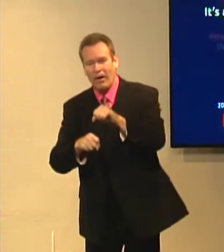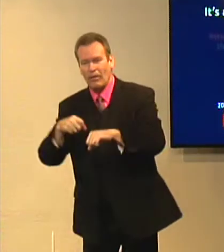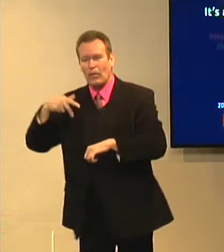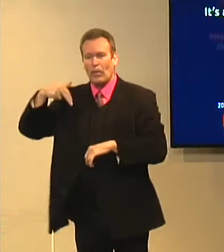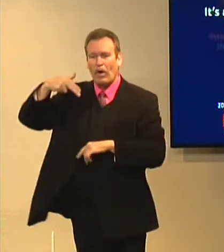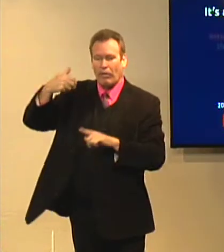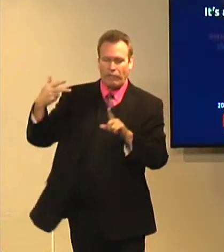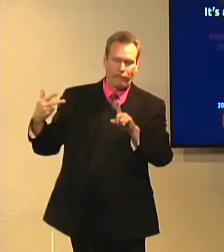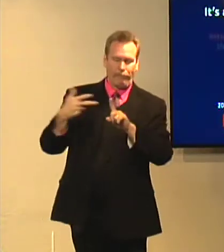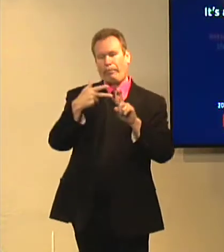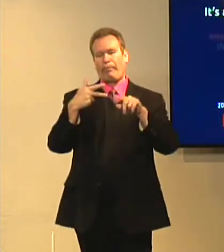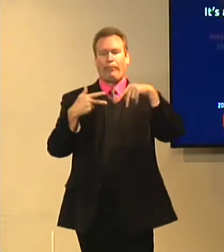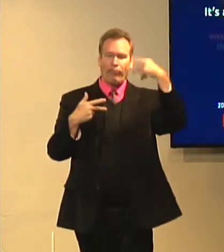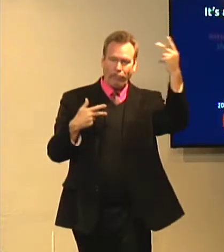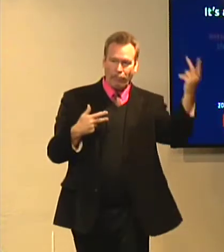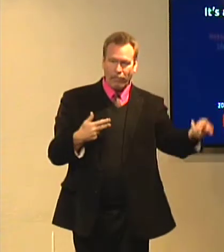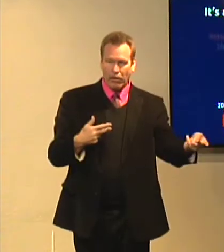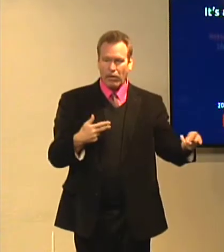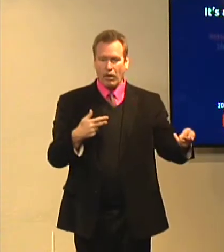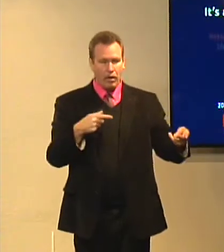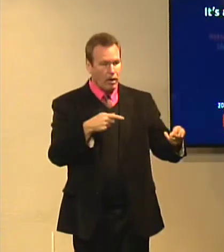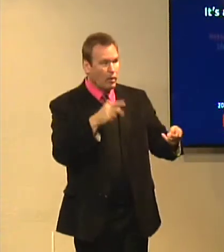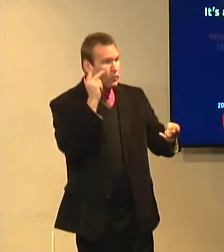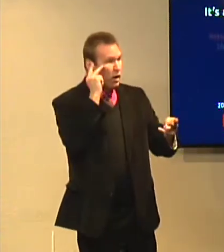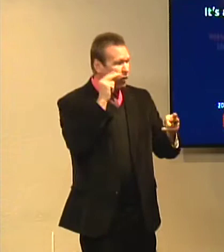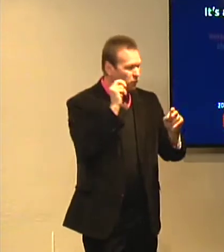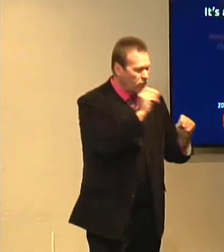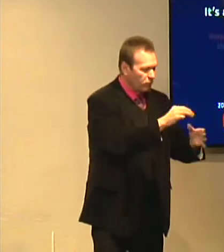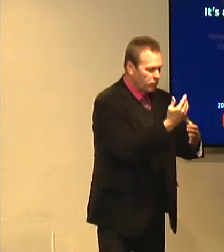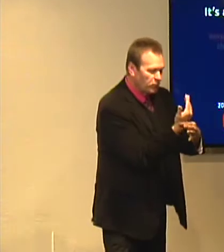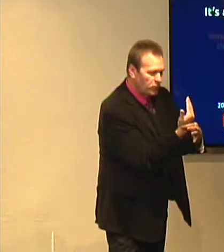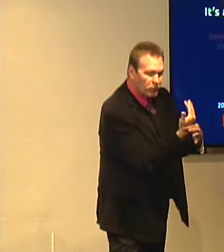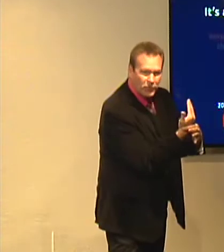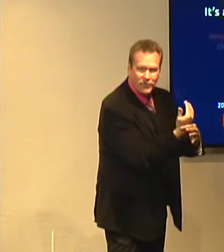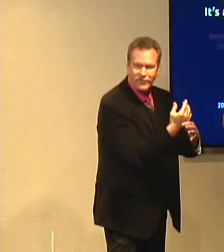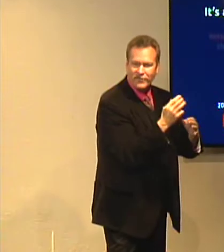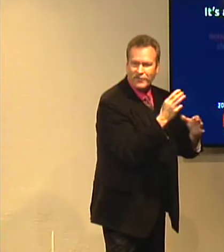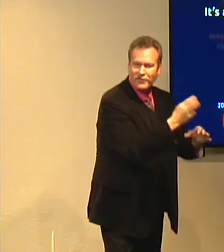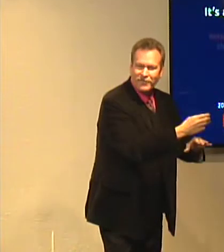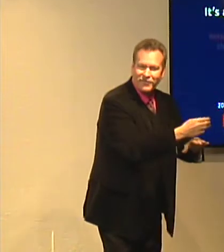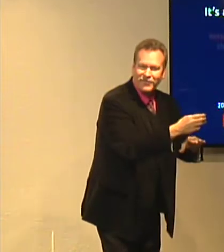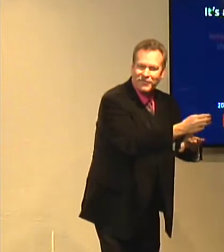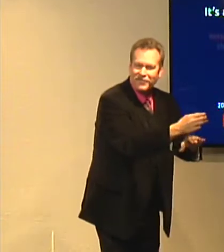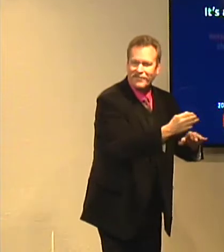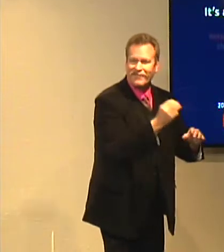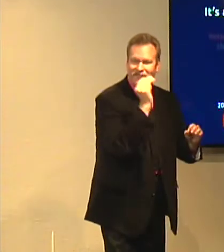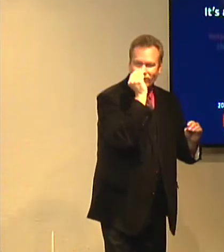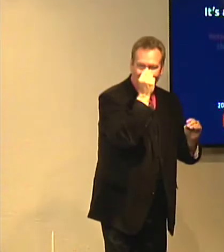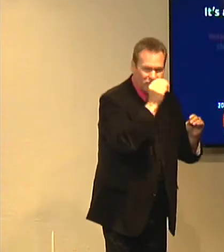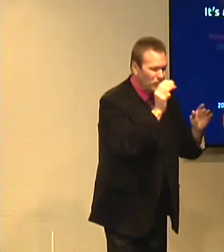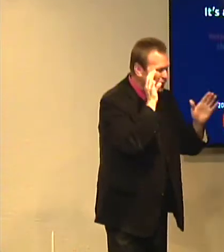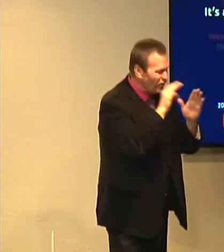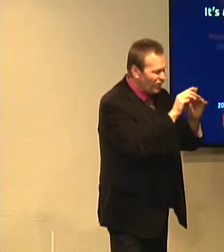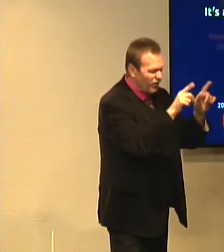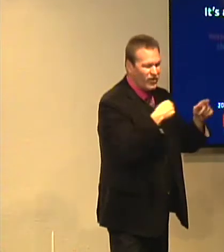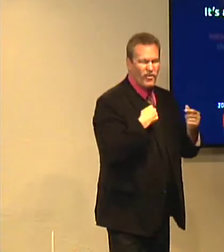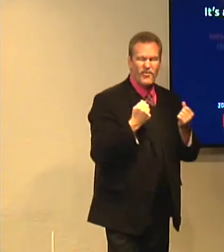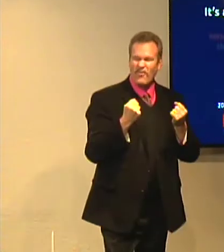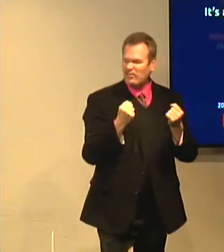an accident. Maybe a bicyclist was killed or someone and they put candles out. Typically, you see this and the flowers, all these decorations,